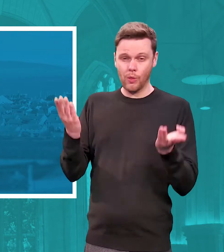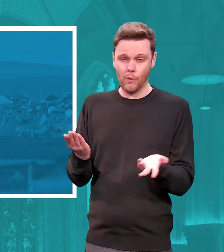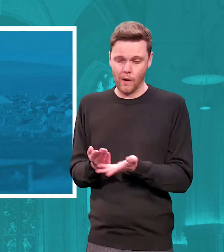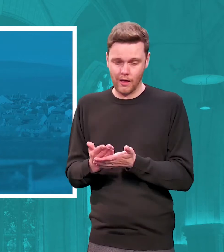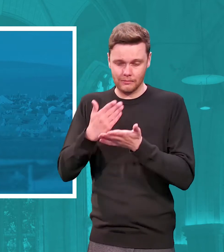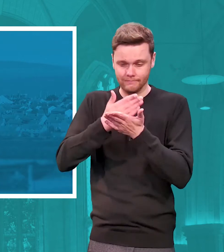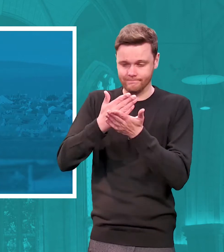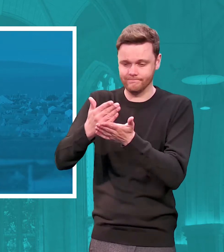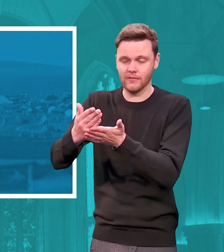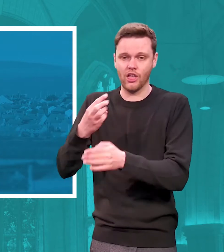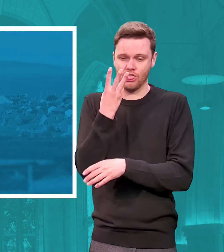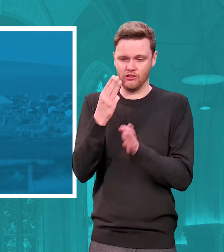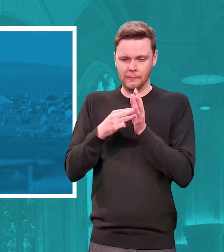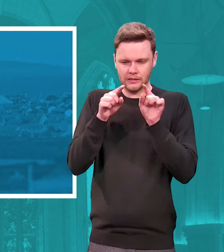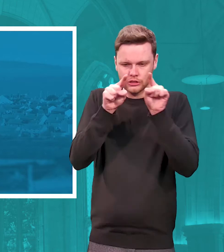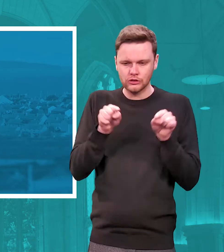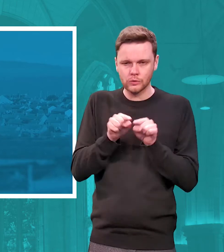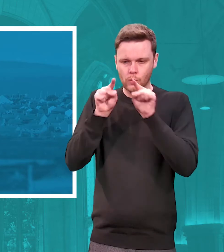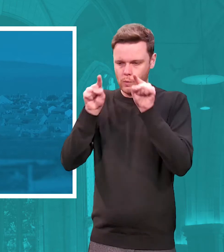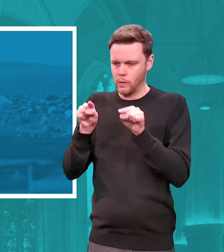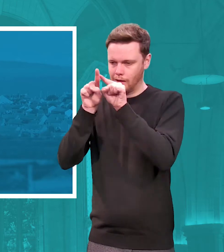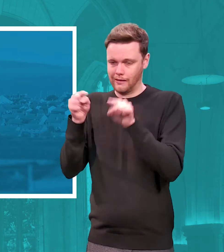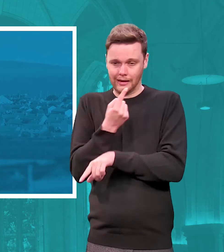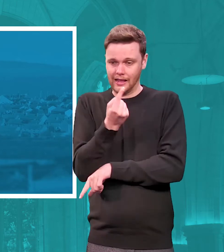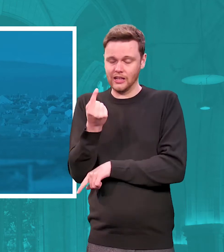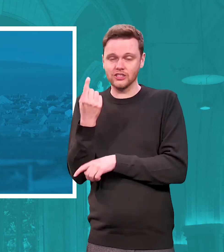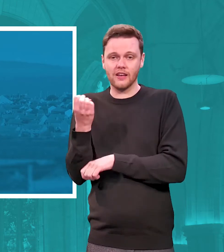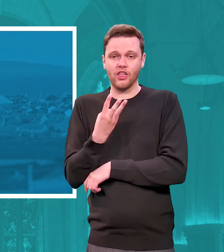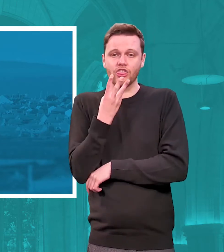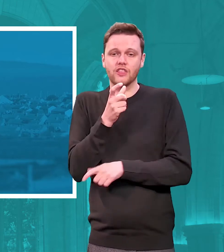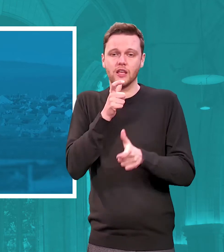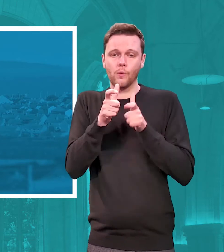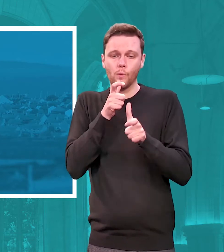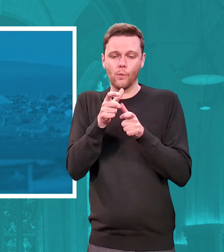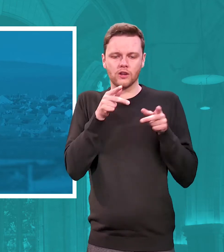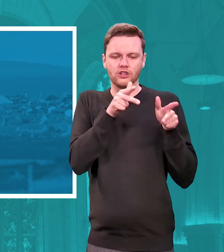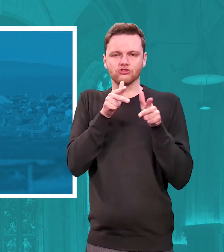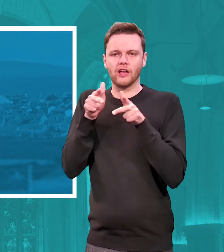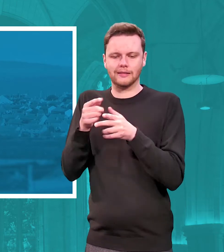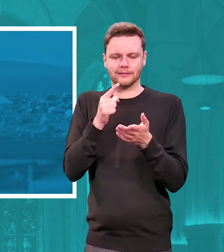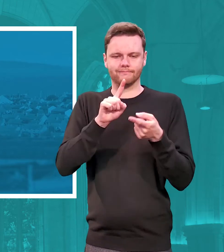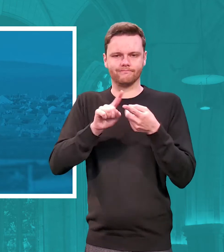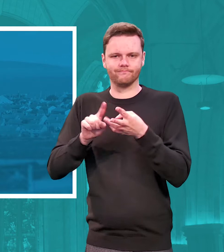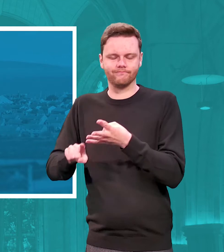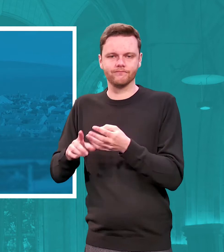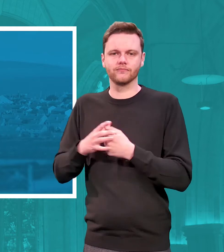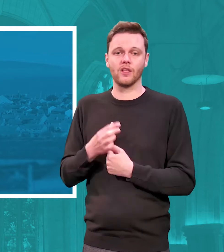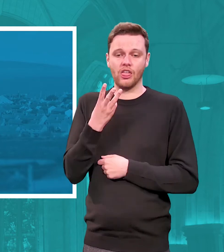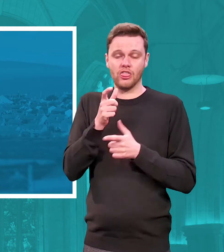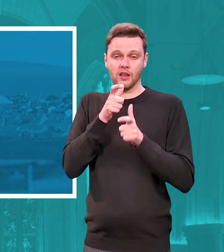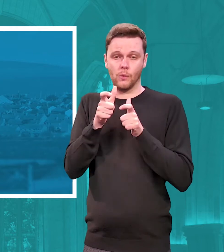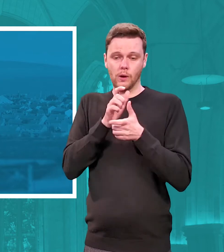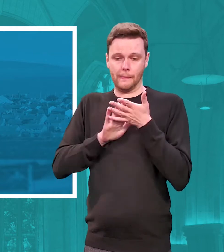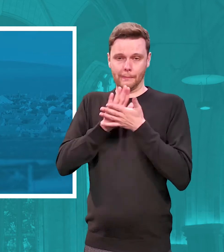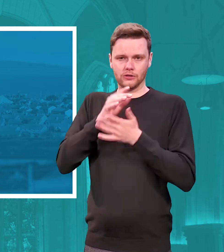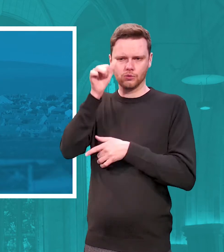meter squares and given each one a unique three word address three words that will give you my location